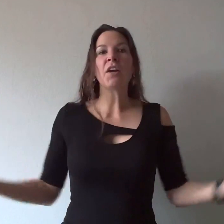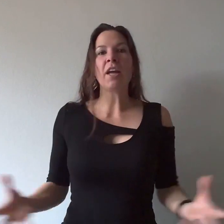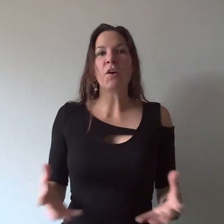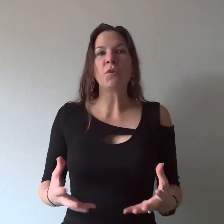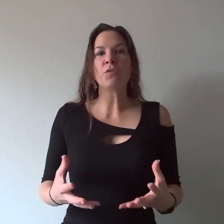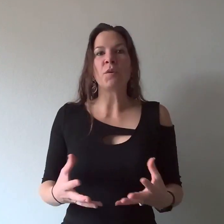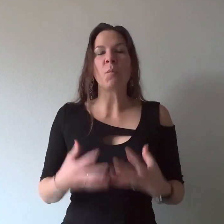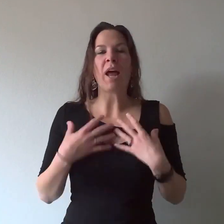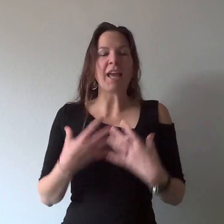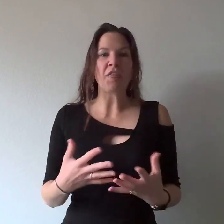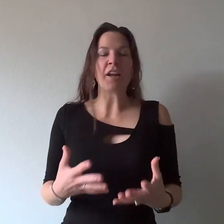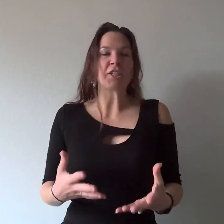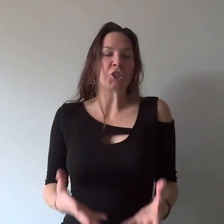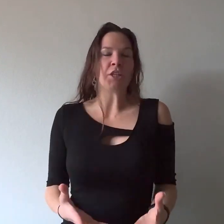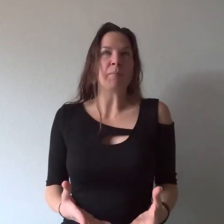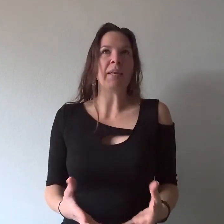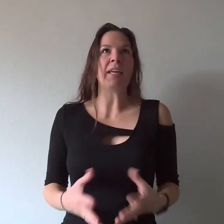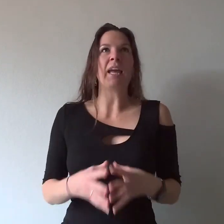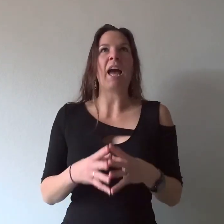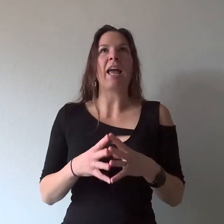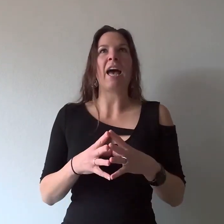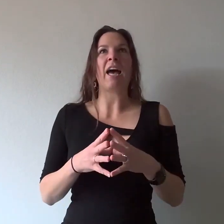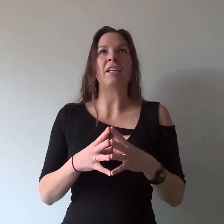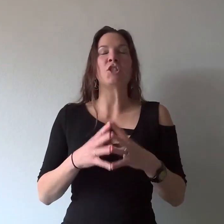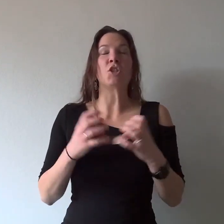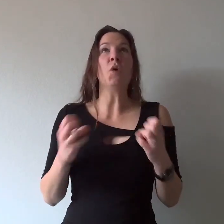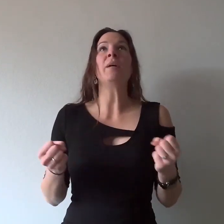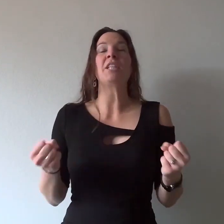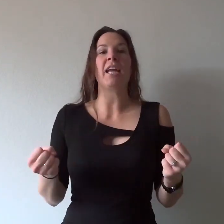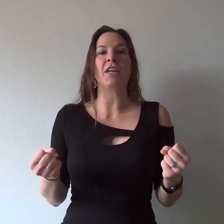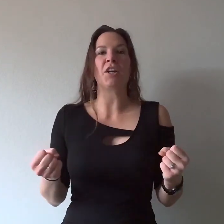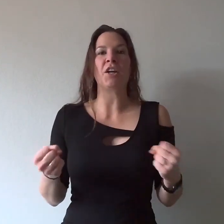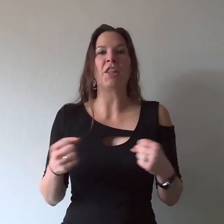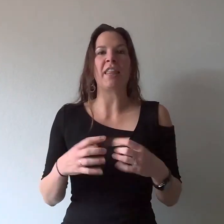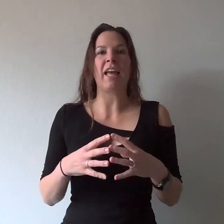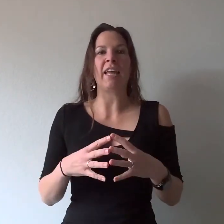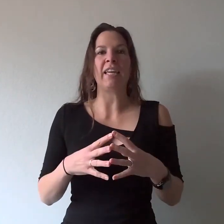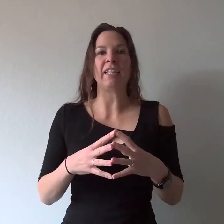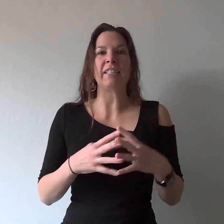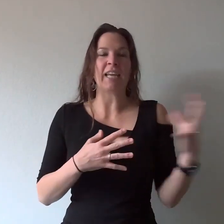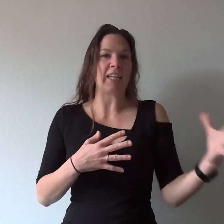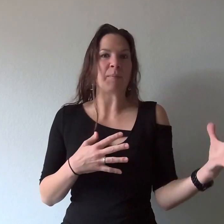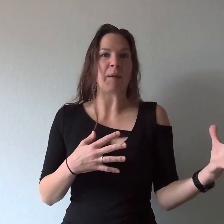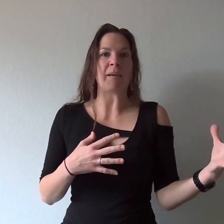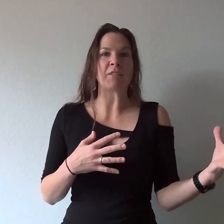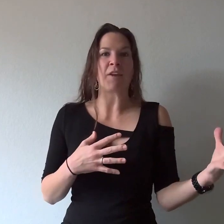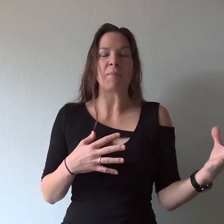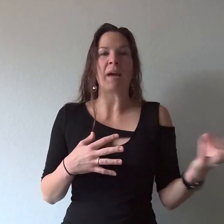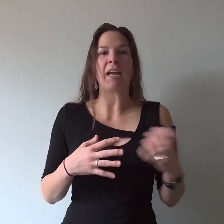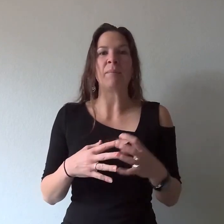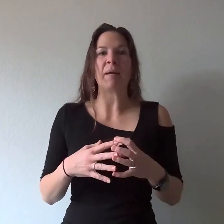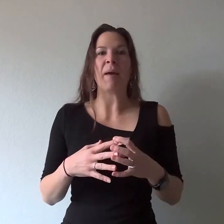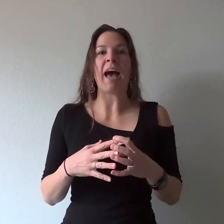from what I thought it should be I had so much anger that he dated my best friend behind my back